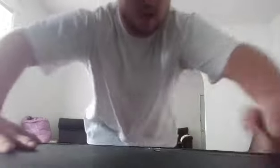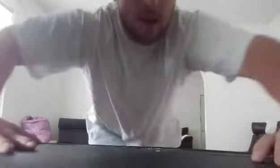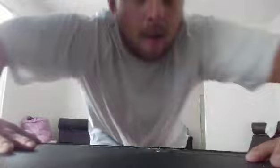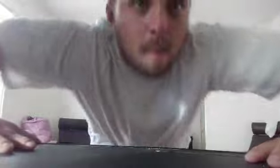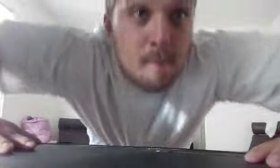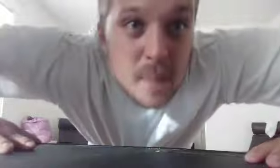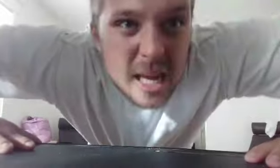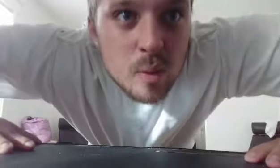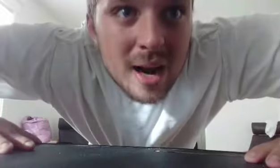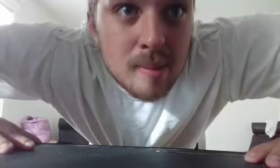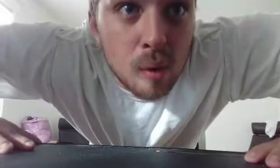Be ready, boys.